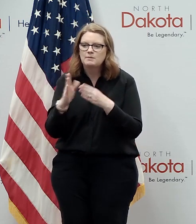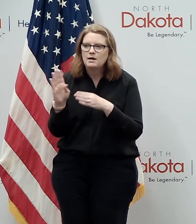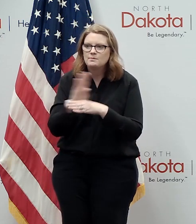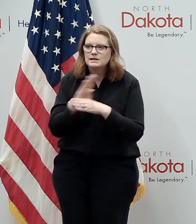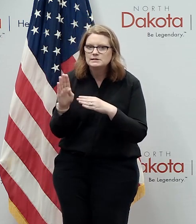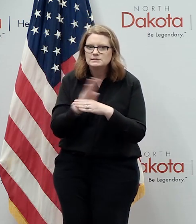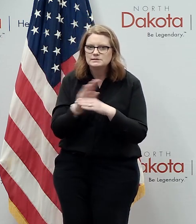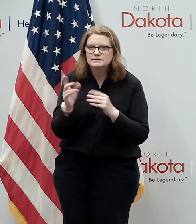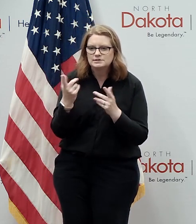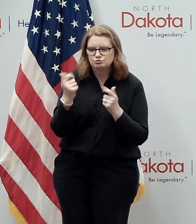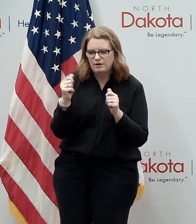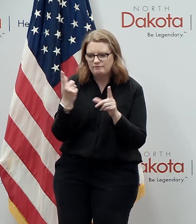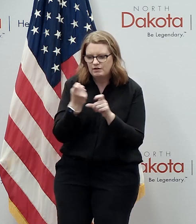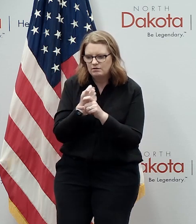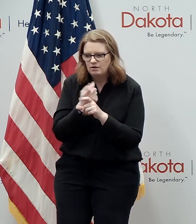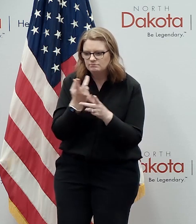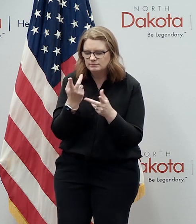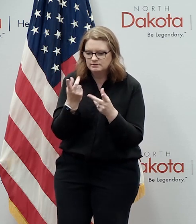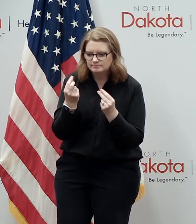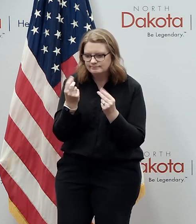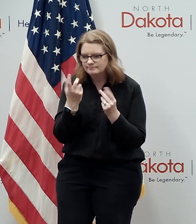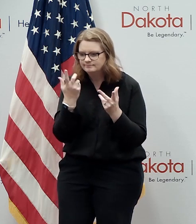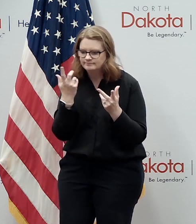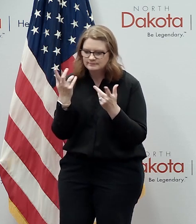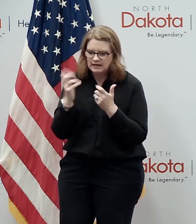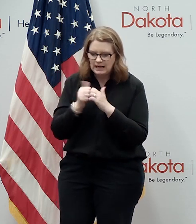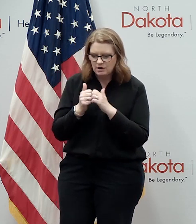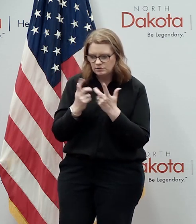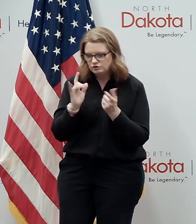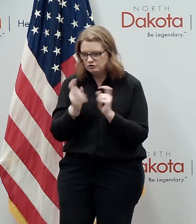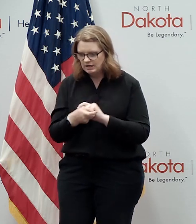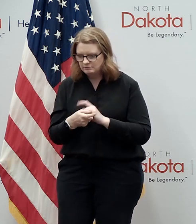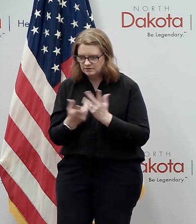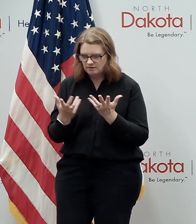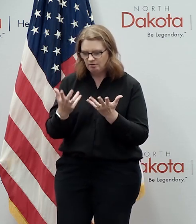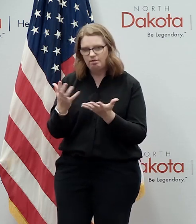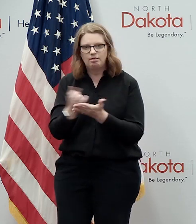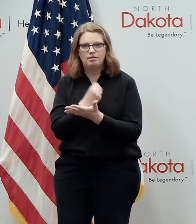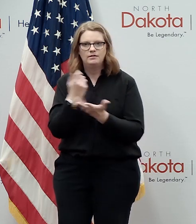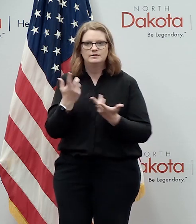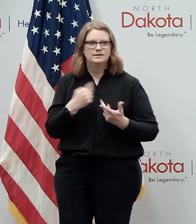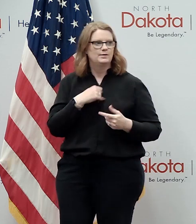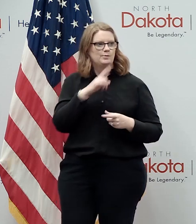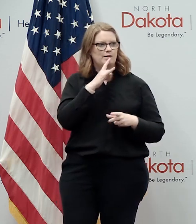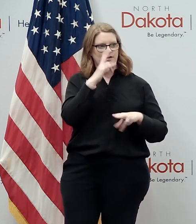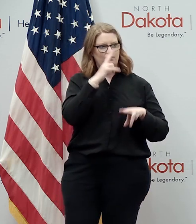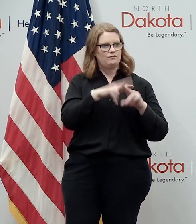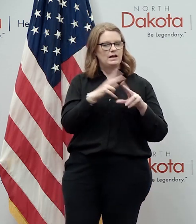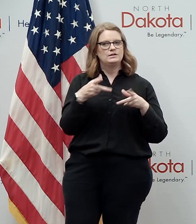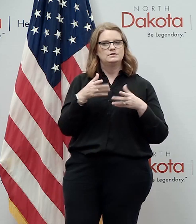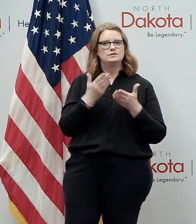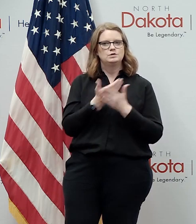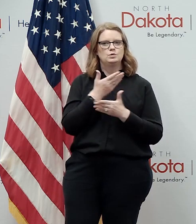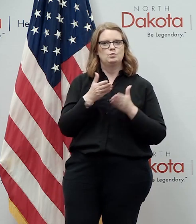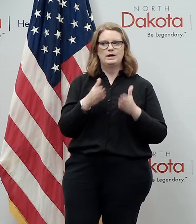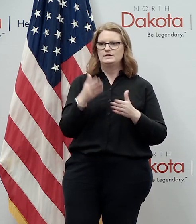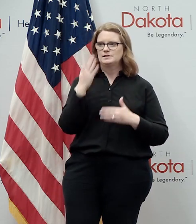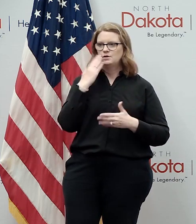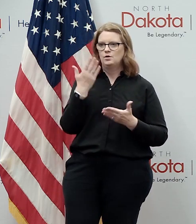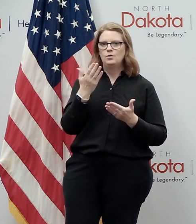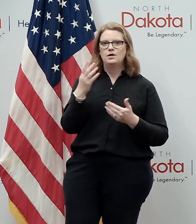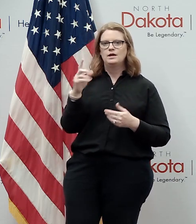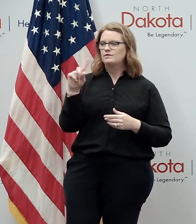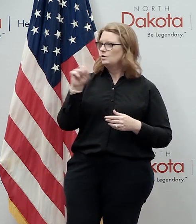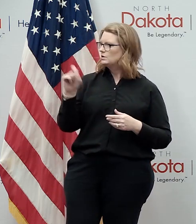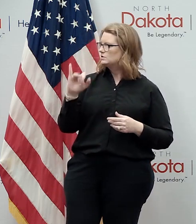to win through all this complexity because i think there i think there's we're seeing a lot of really fun new approaches that people are applying i know you have a question for joan